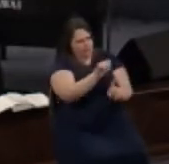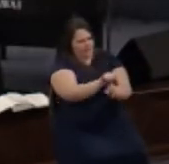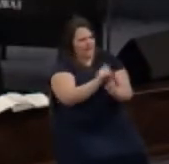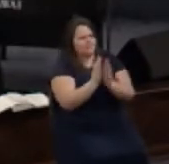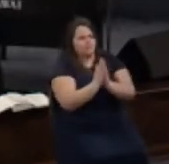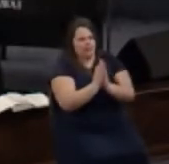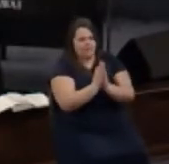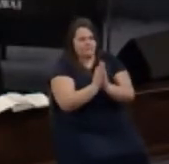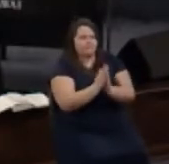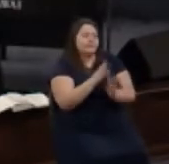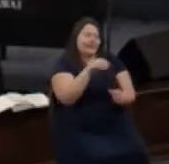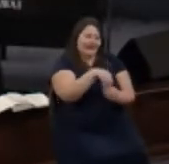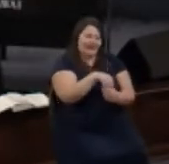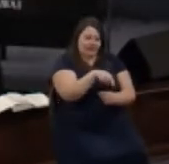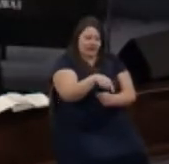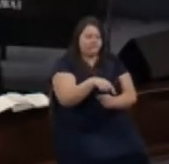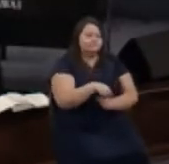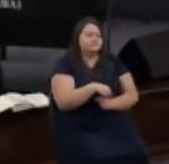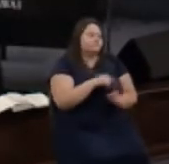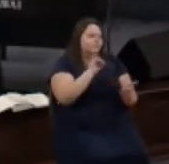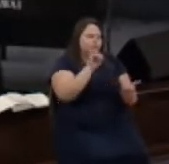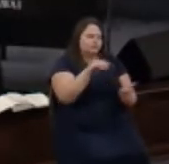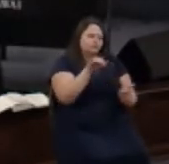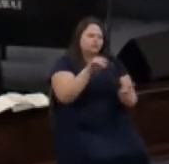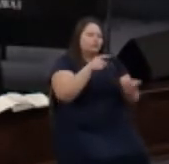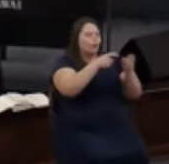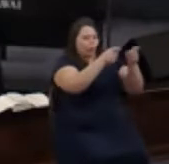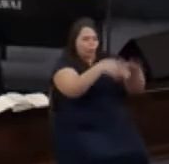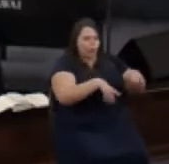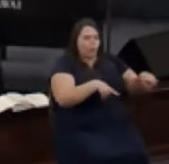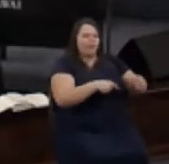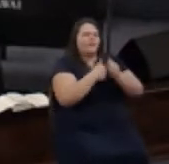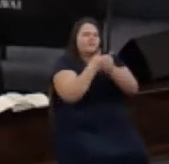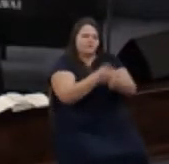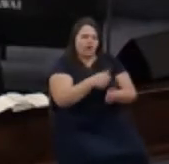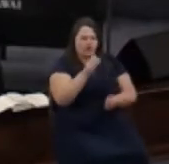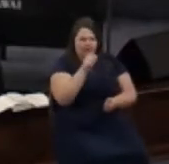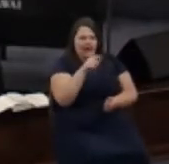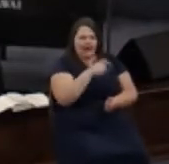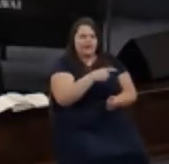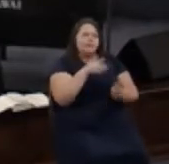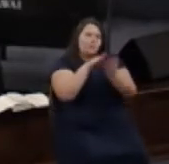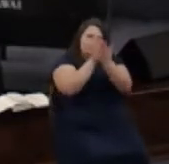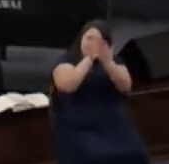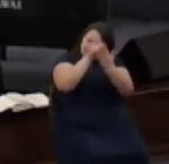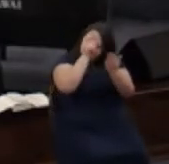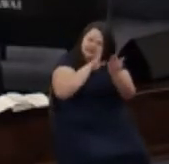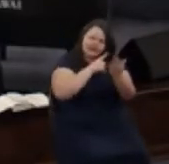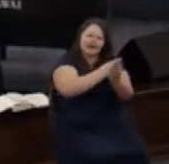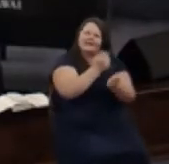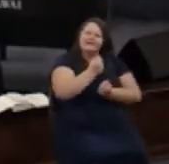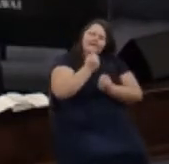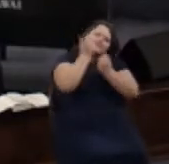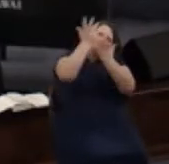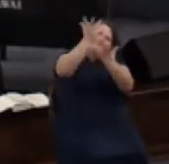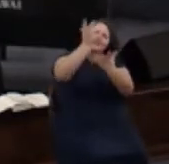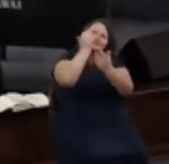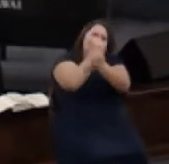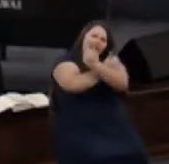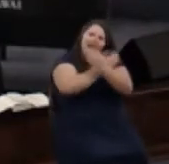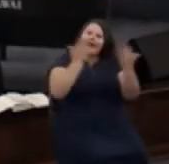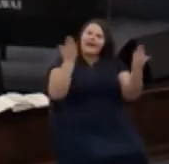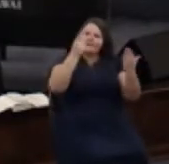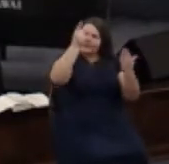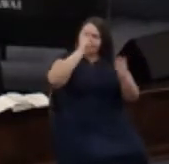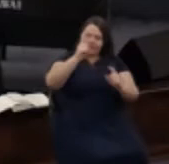and in his prayer Jehoshaphat follows the ax theme he praises God he confesses everything that God